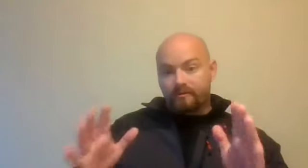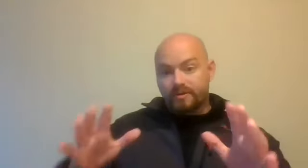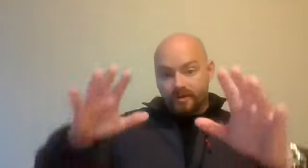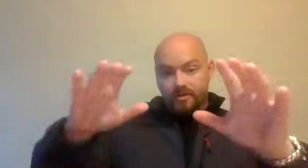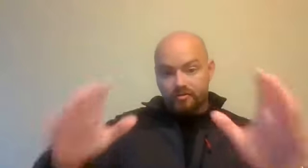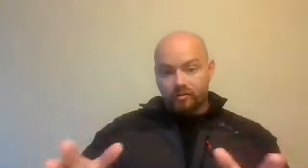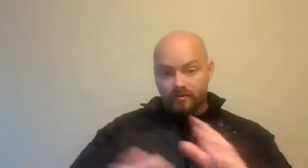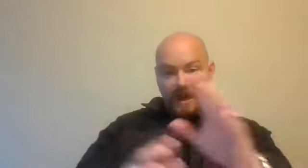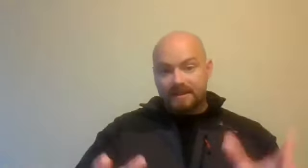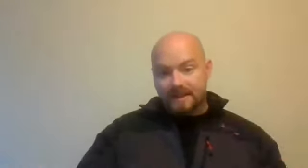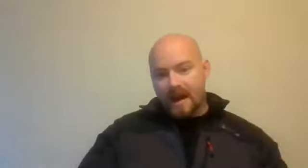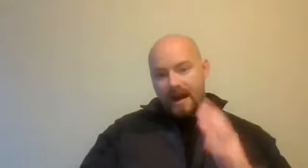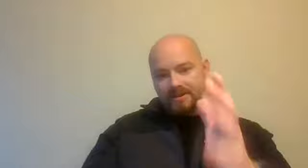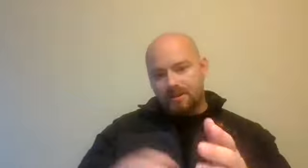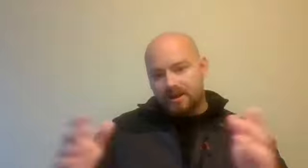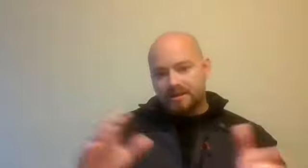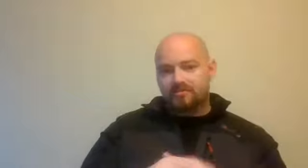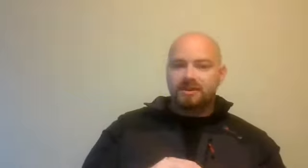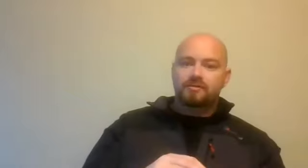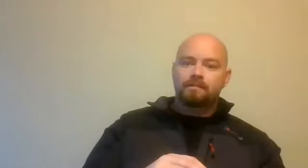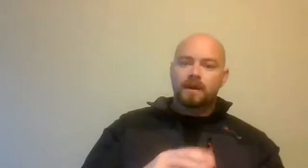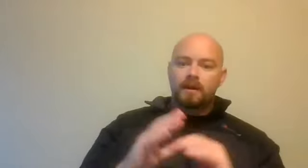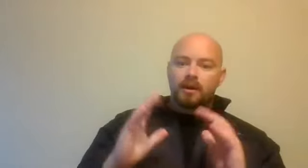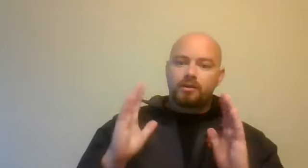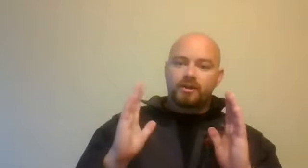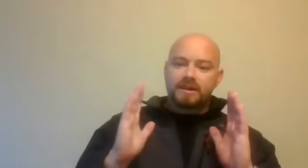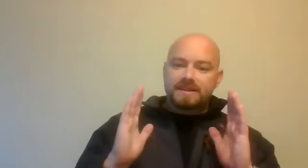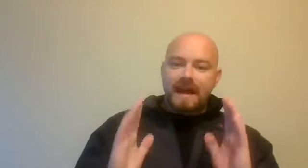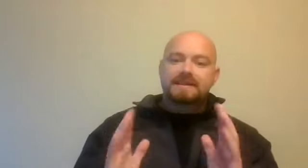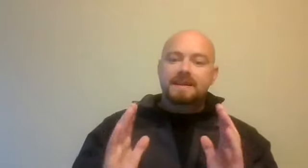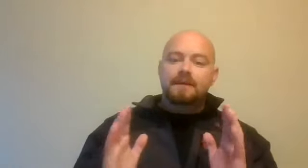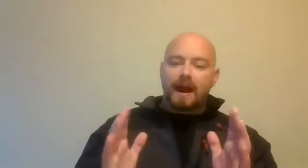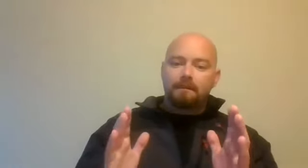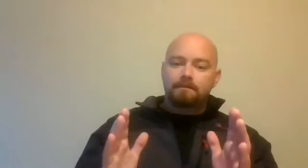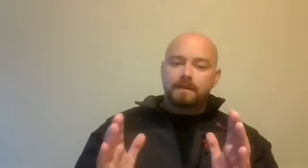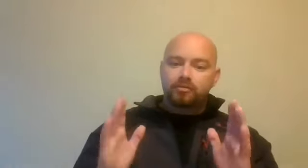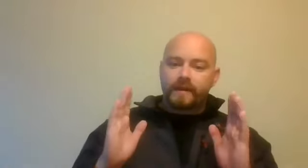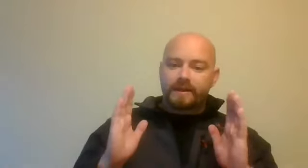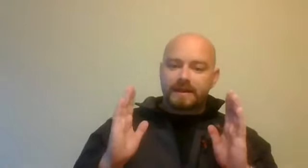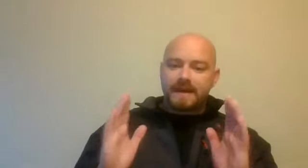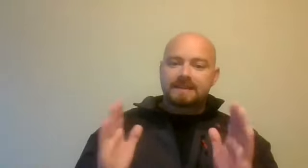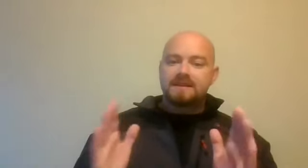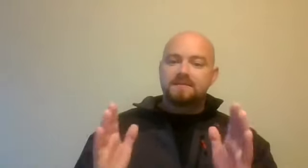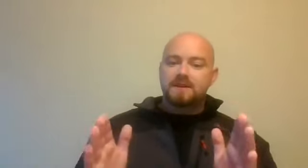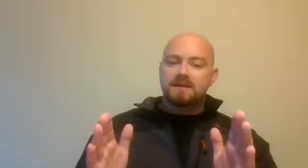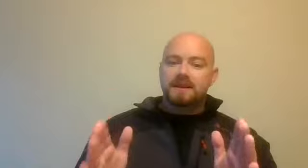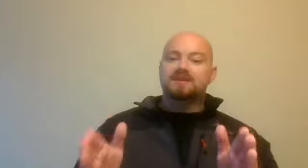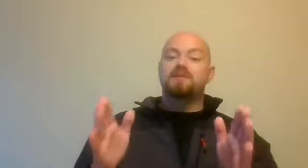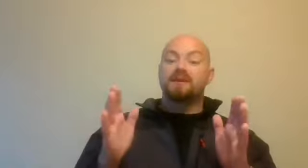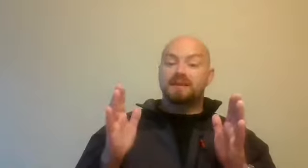that risk. can control the mechanics of the car and speed, et cetera, et cetera. You're in the exact same car driving at the exact same speed, experiencing